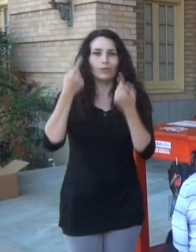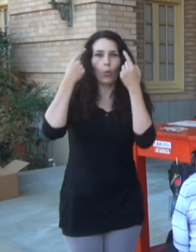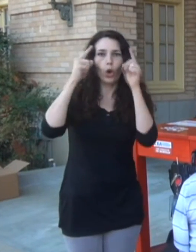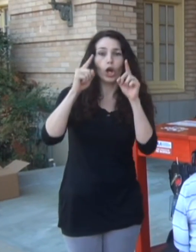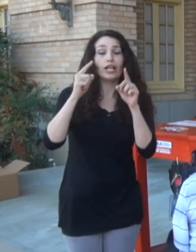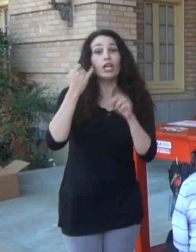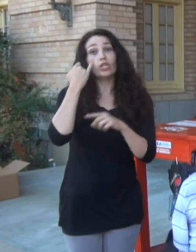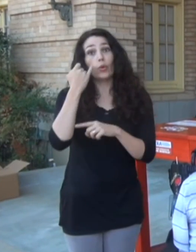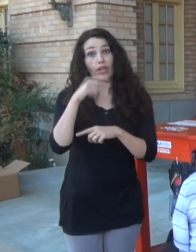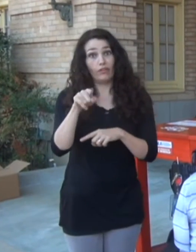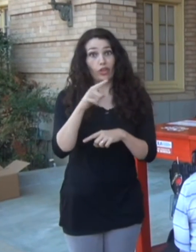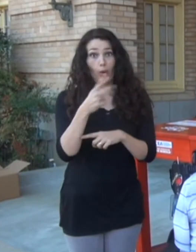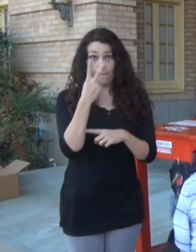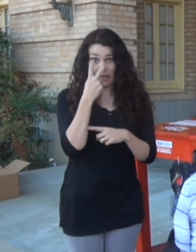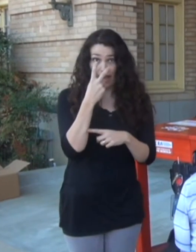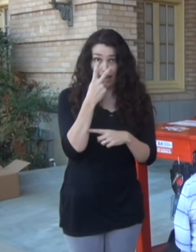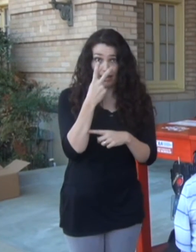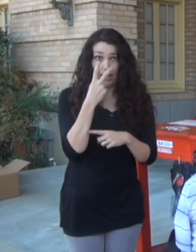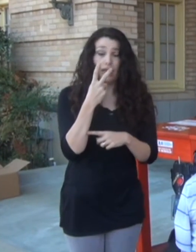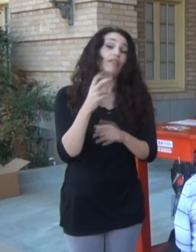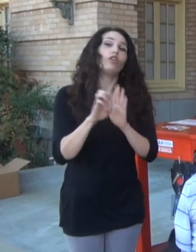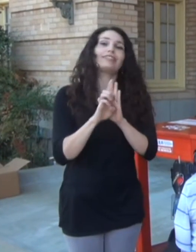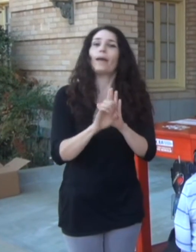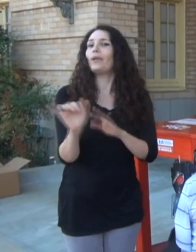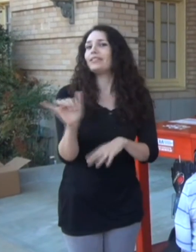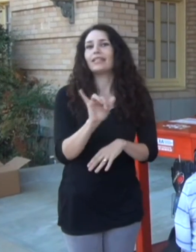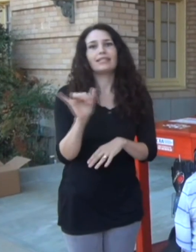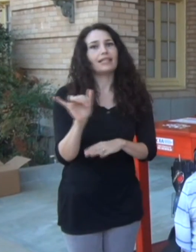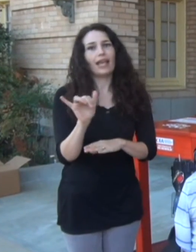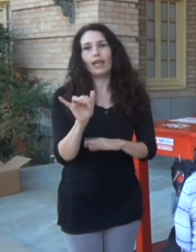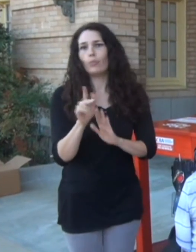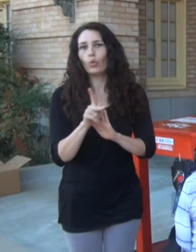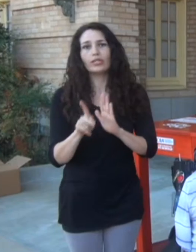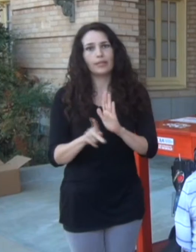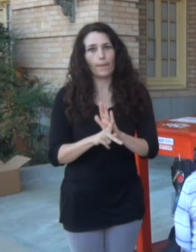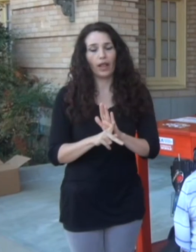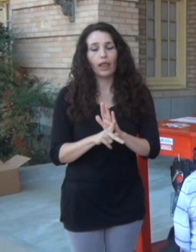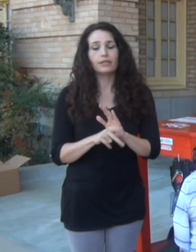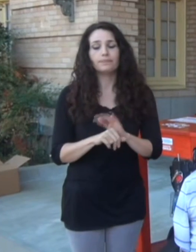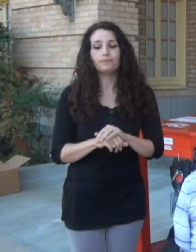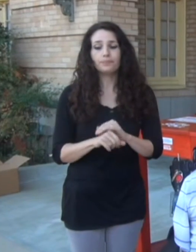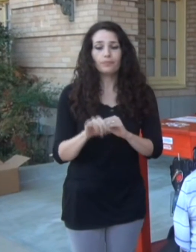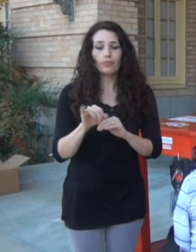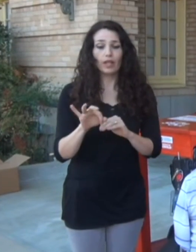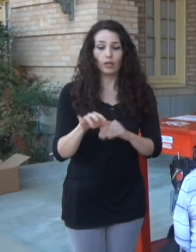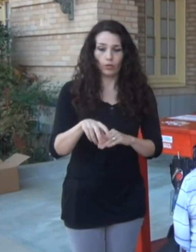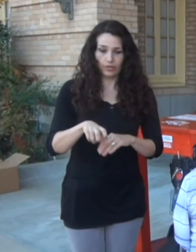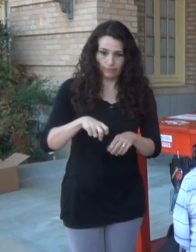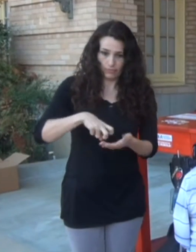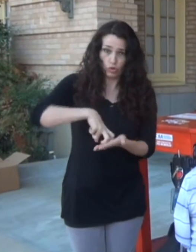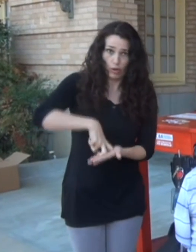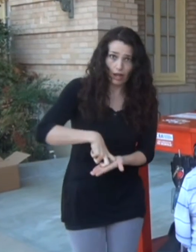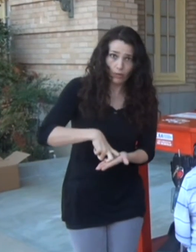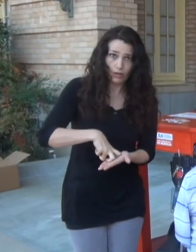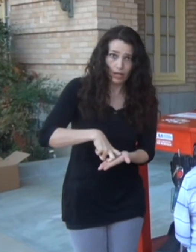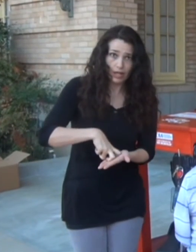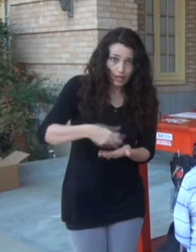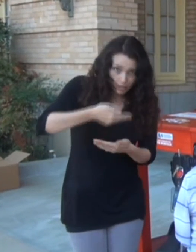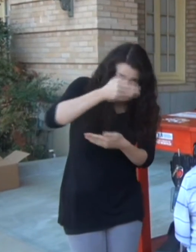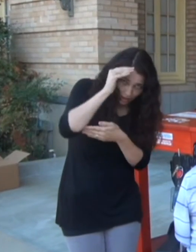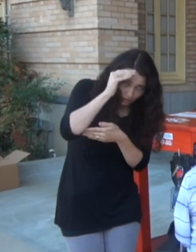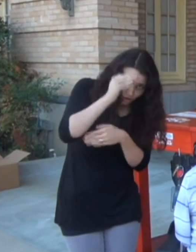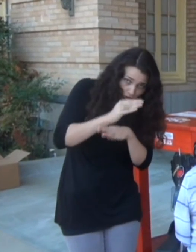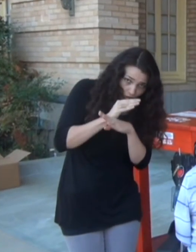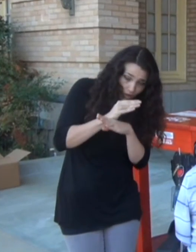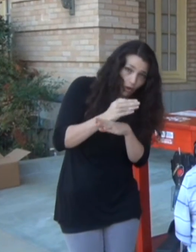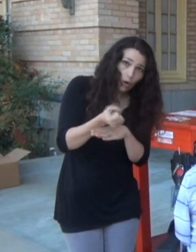person who's blind or has low vision, the same principles are in place. If you can get down and cover and hold on, you should